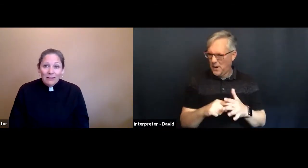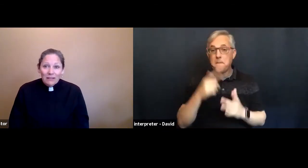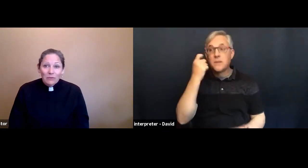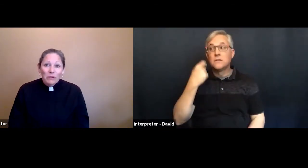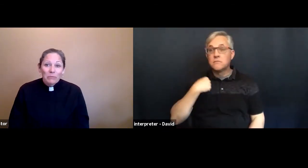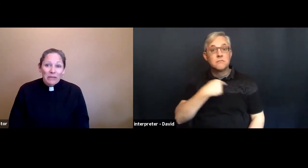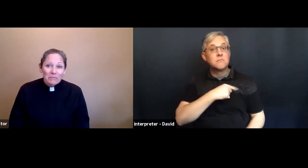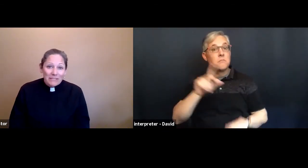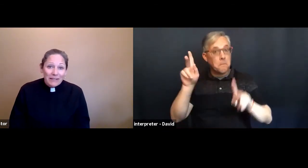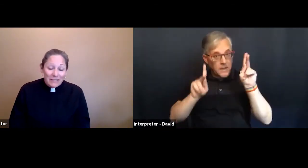we will make mistakes